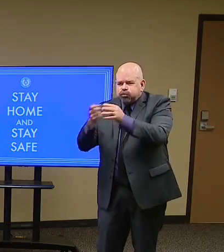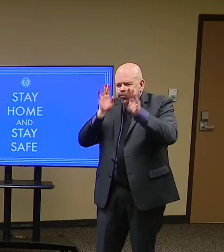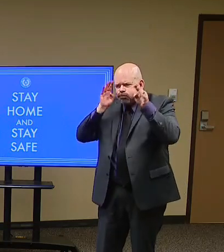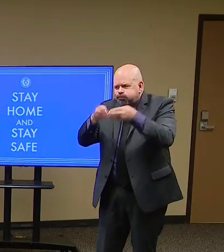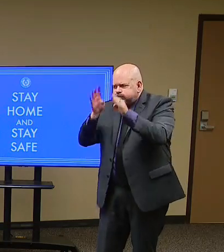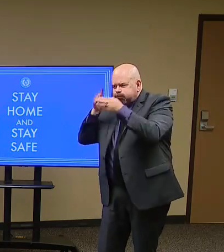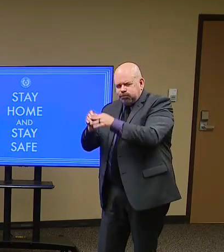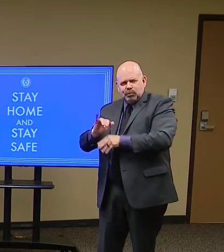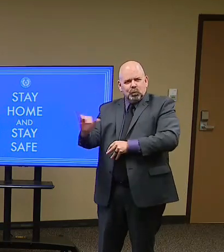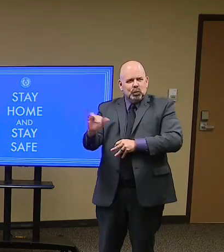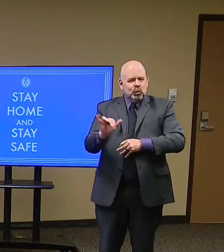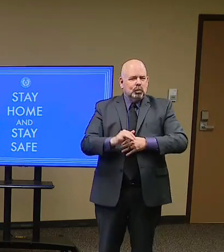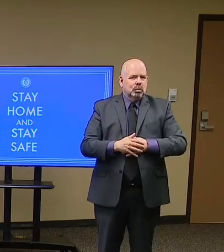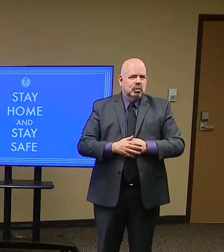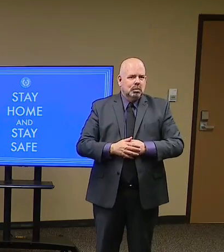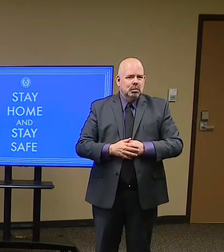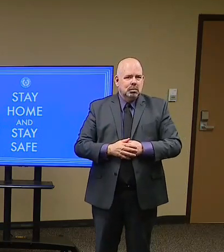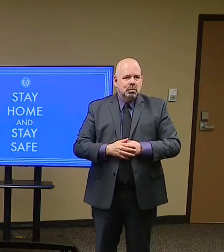it over to Phil Wong.